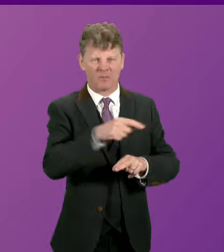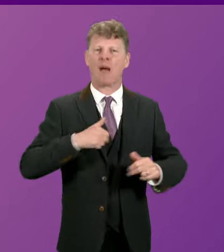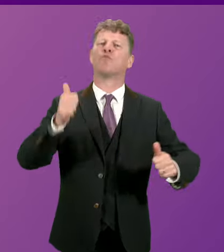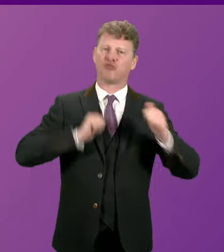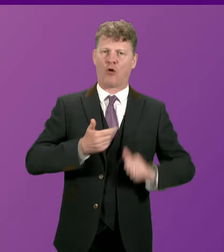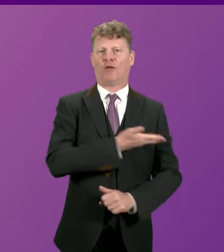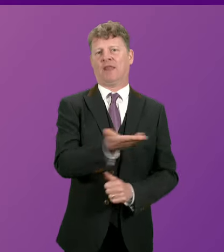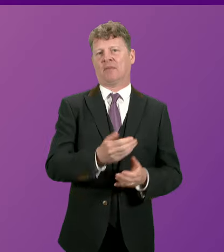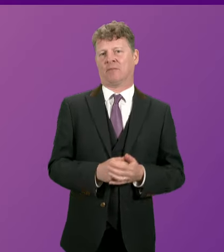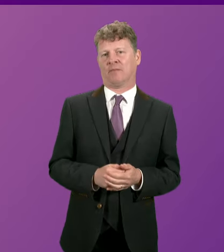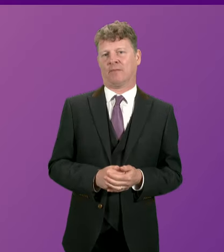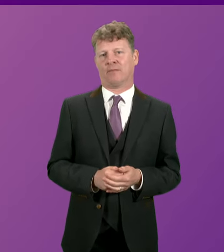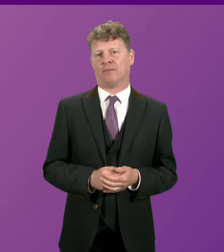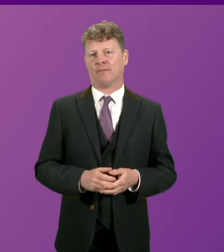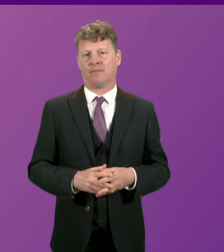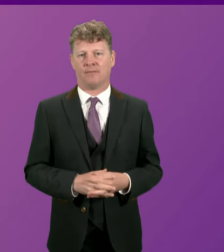keep, presiding officer.